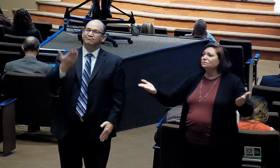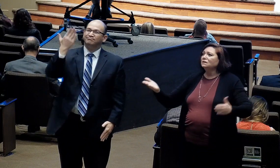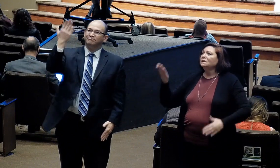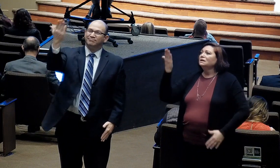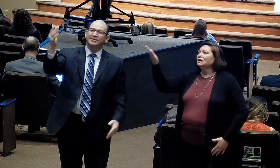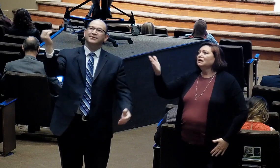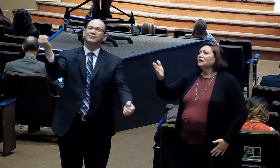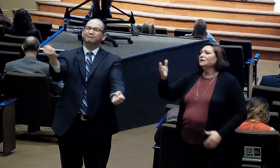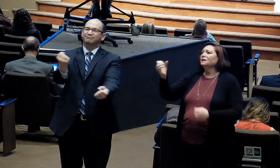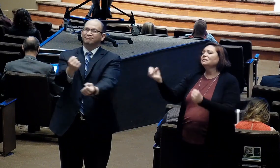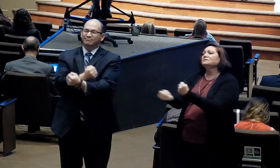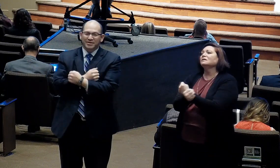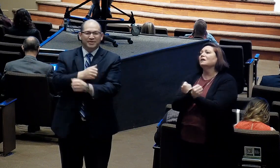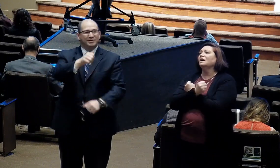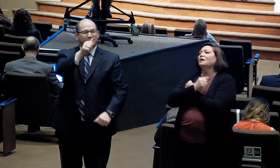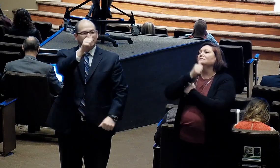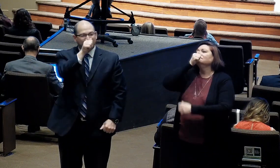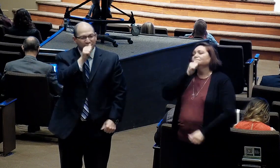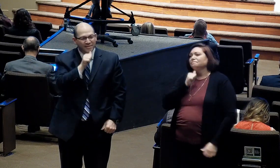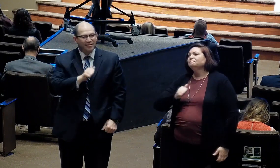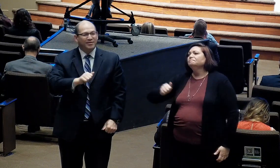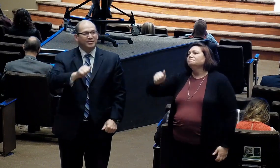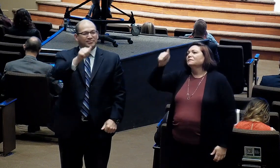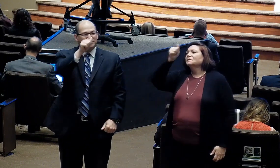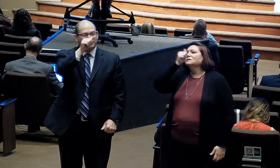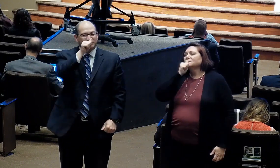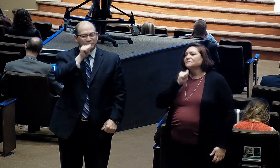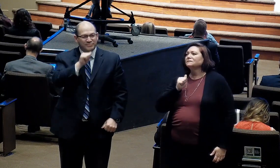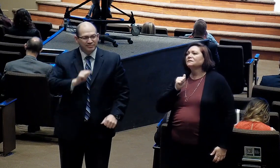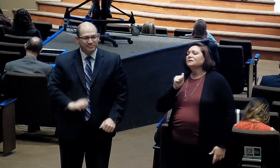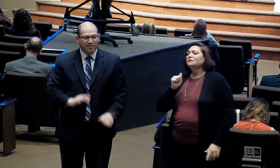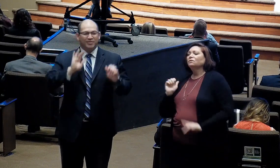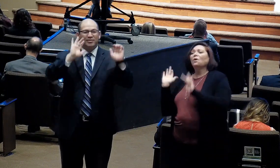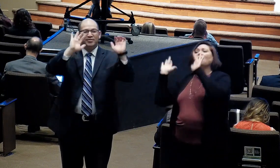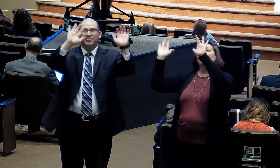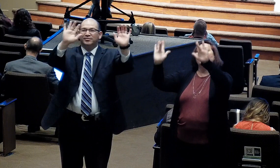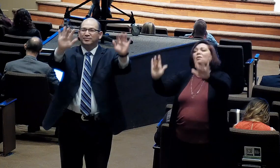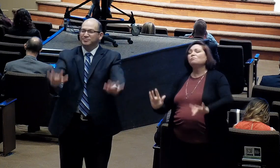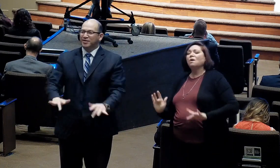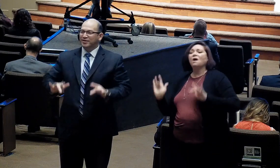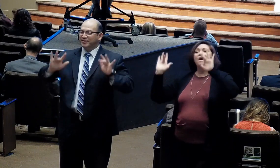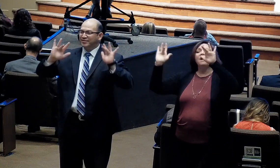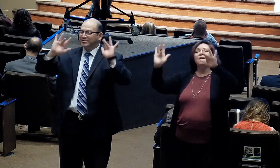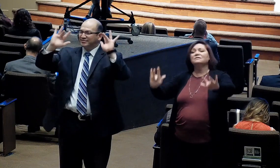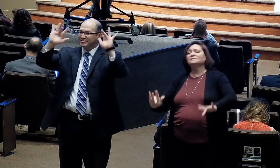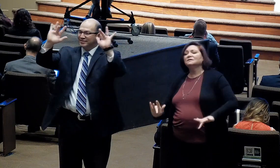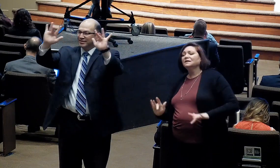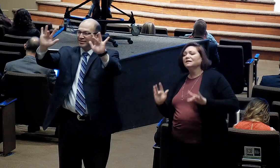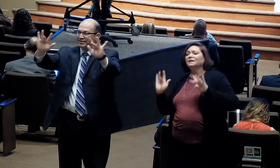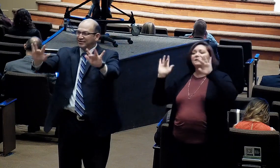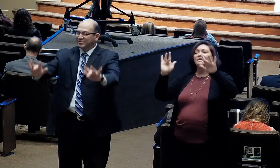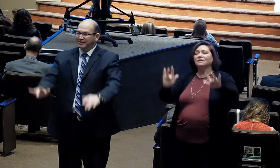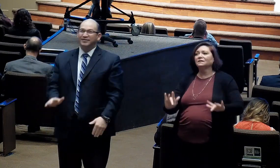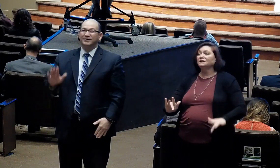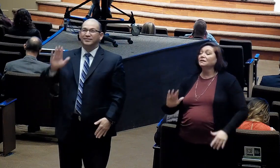pay the price for mercy. My